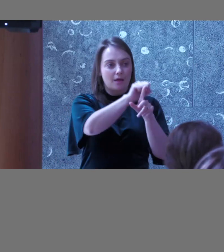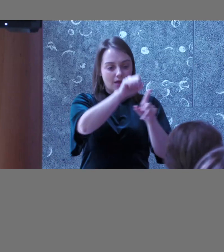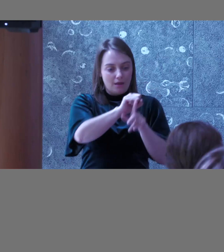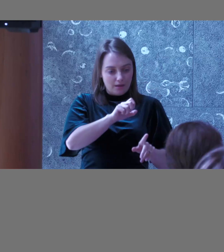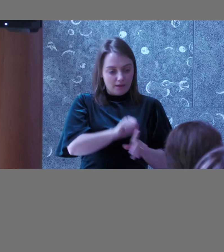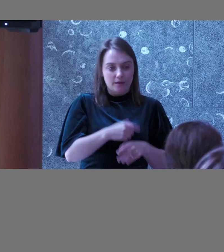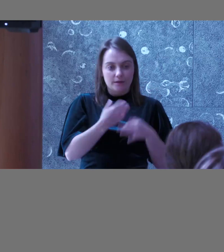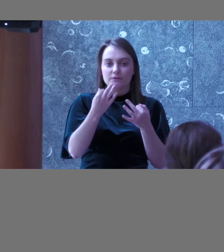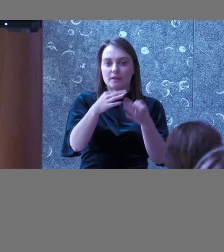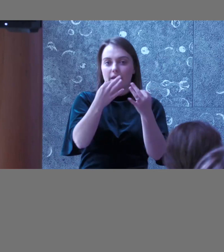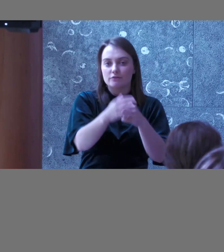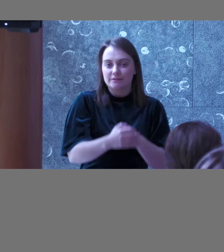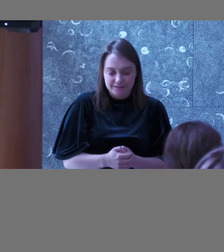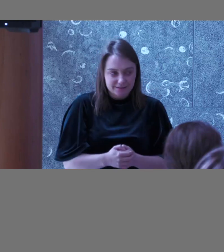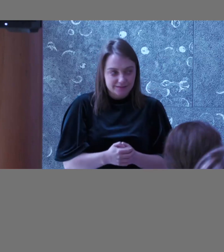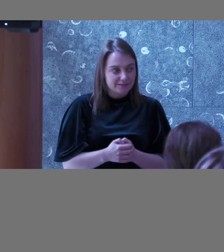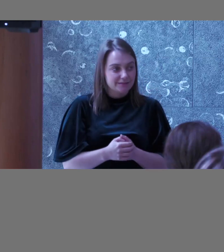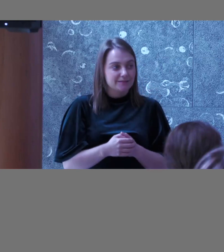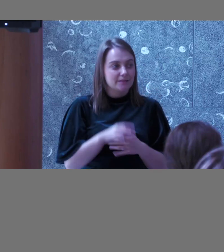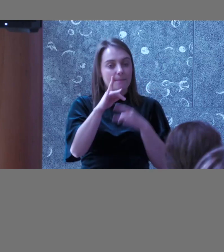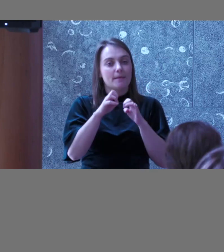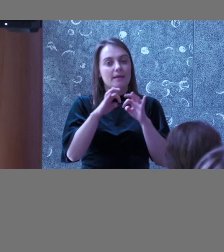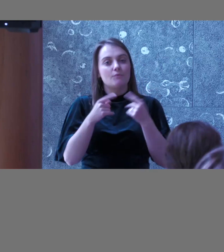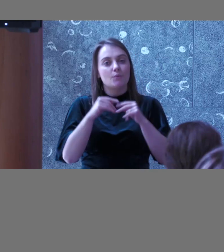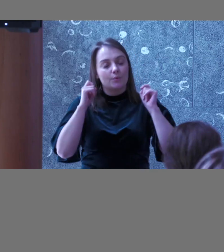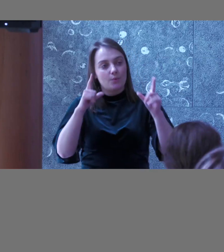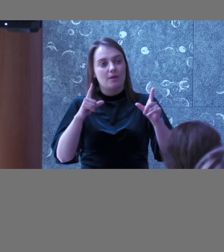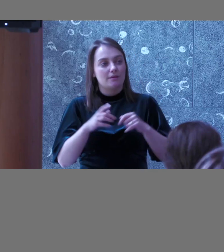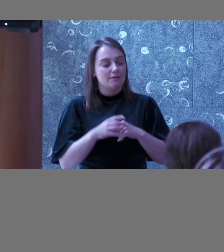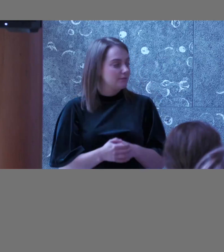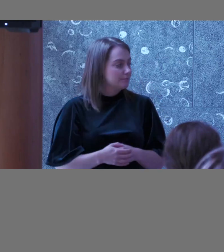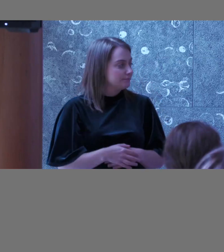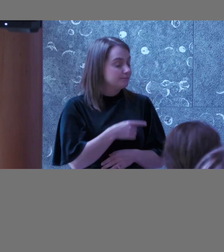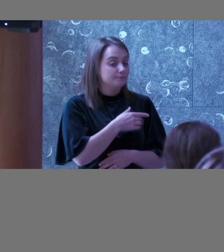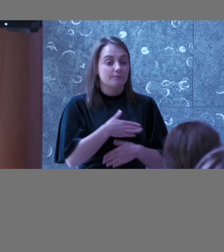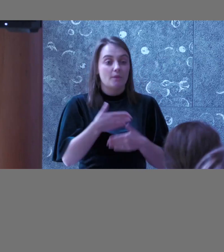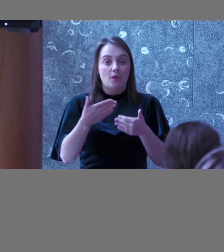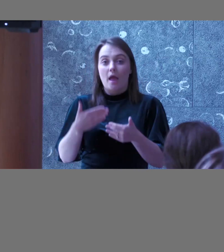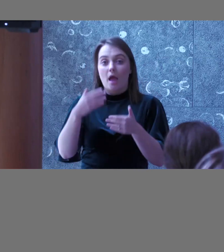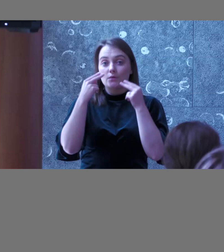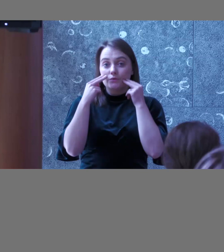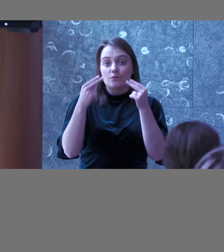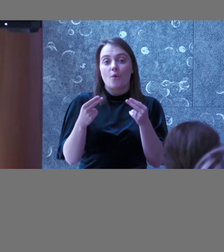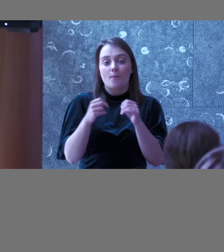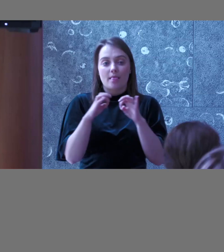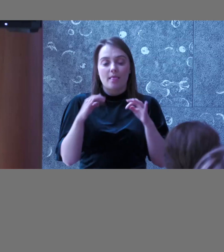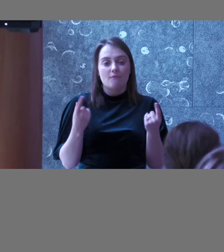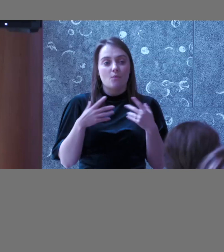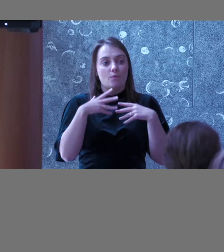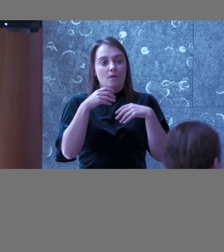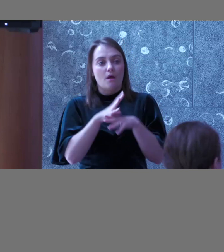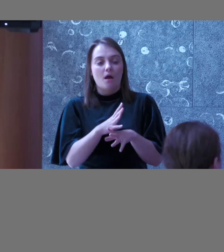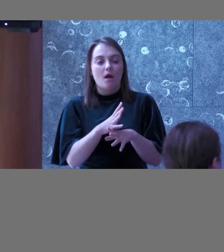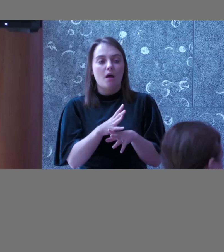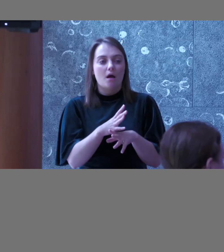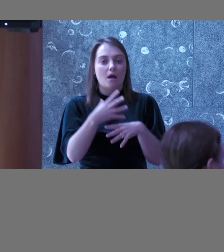to you know make everyone aware of them and just to say that it's normal now it is normal for everyone we all have that and